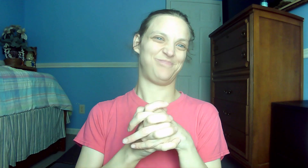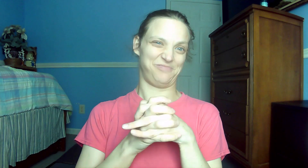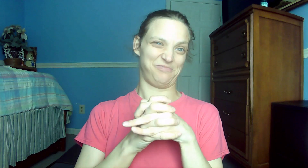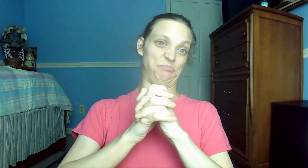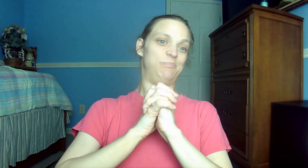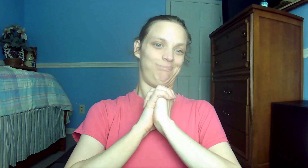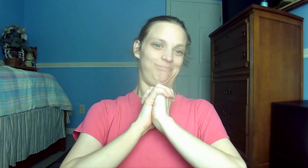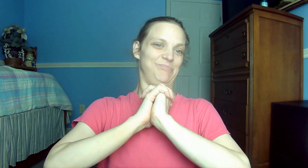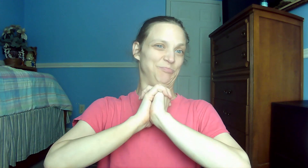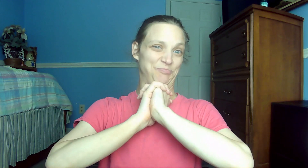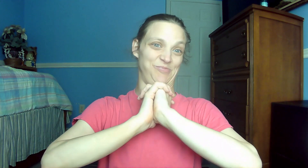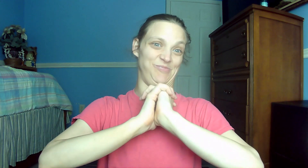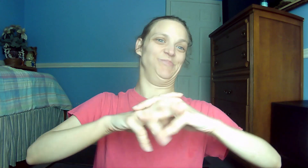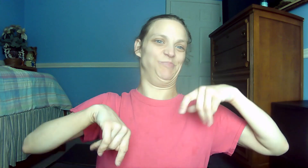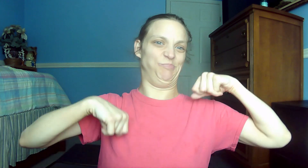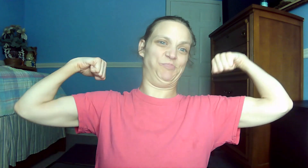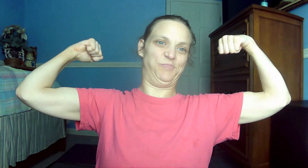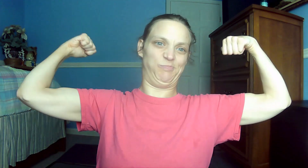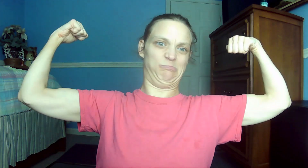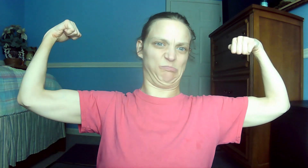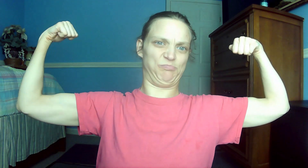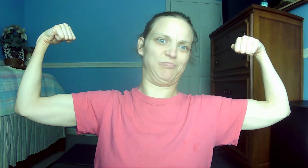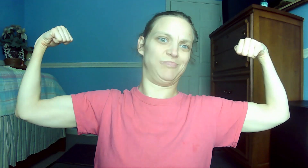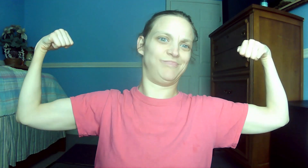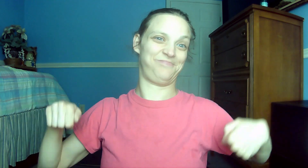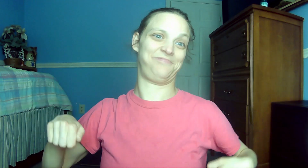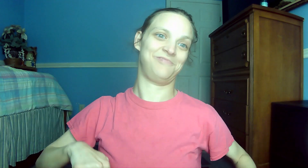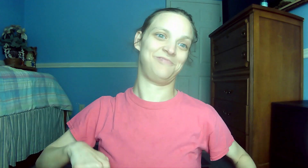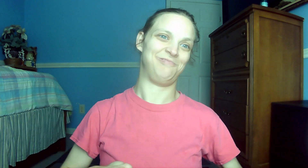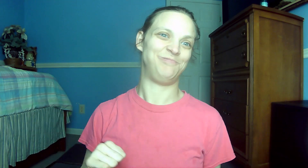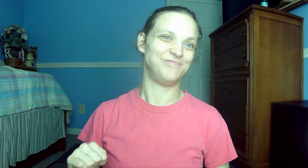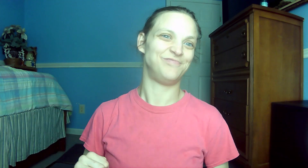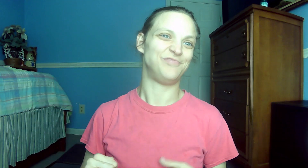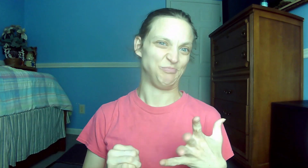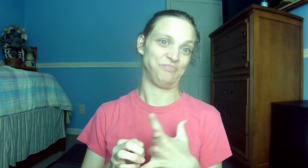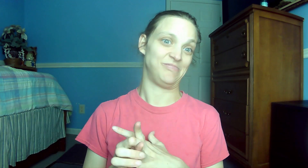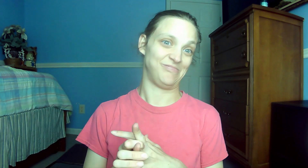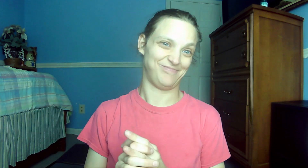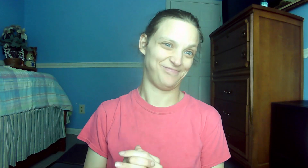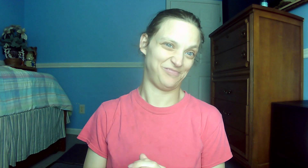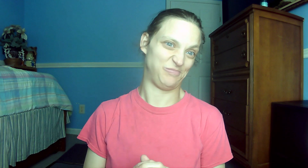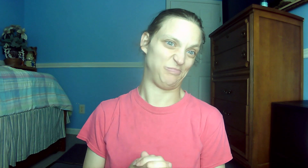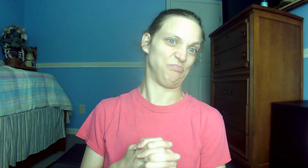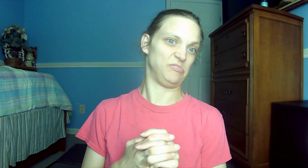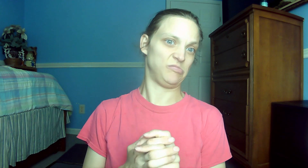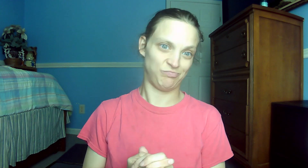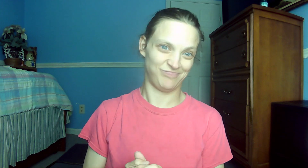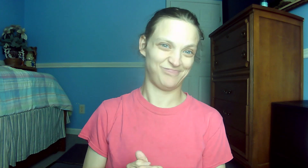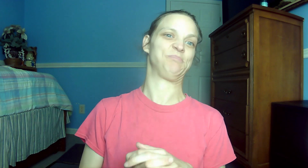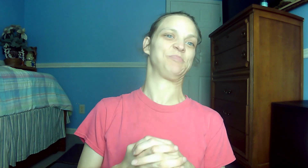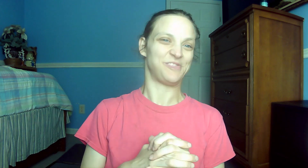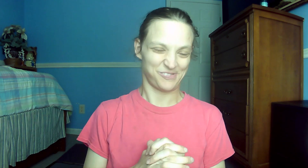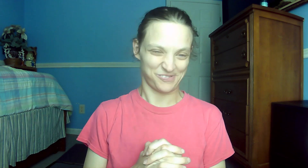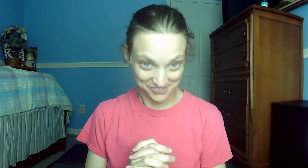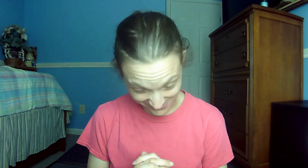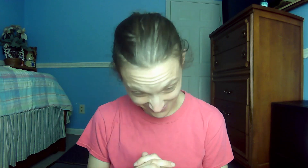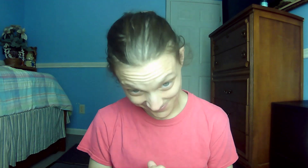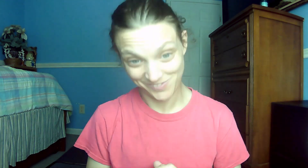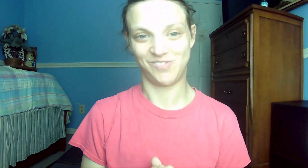gives me strength. 37. Micah 6.8 He has shown all you people what is good. And what does the Lord